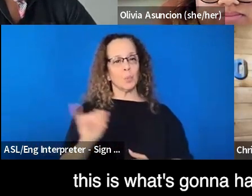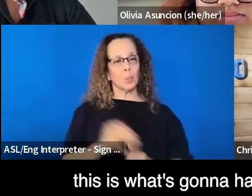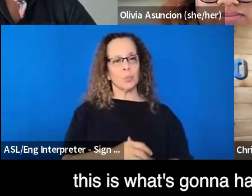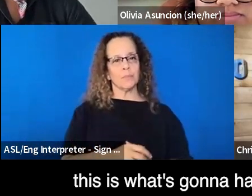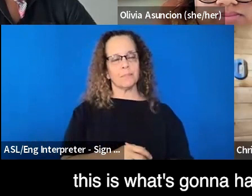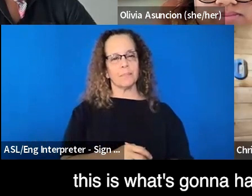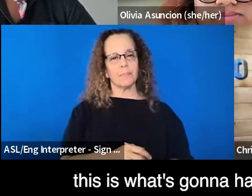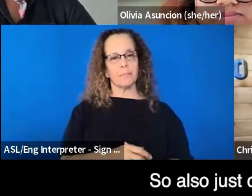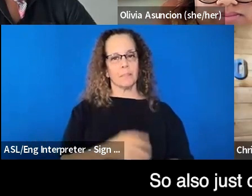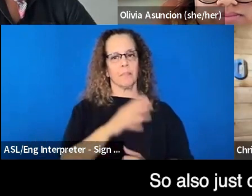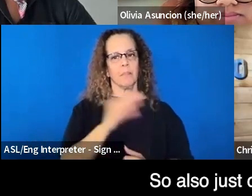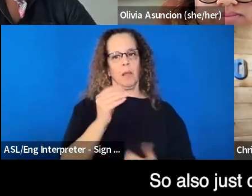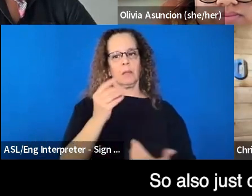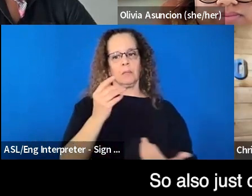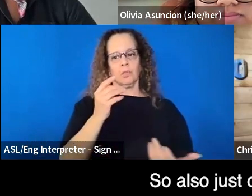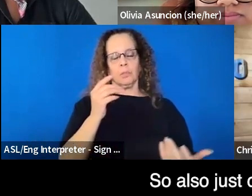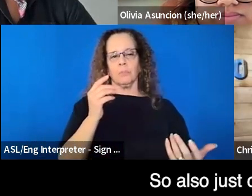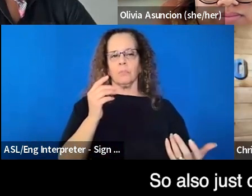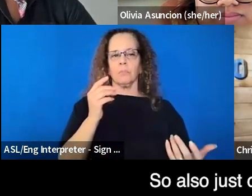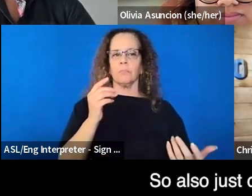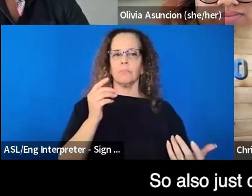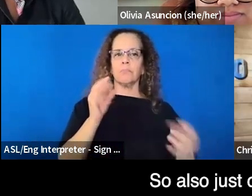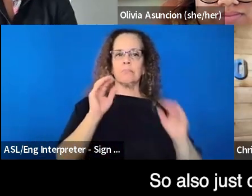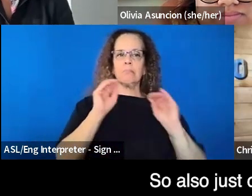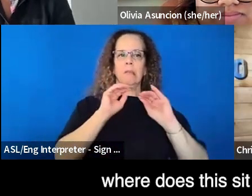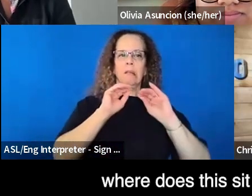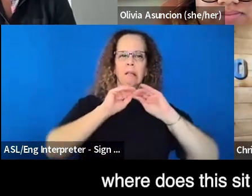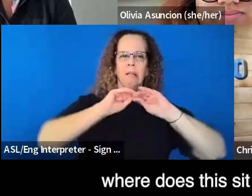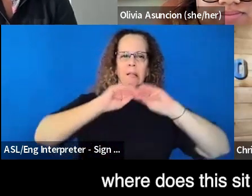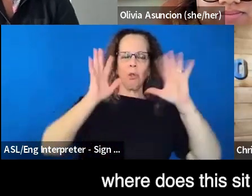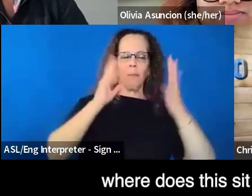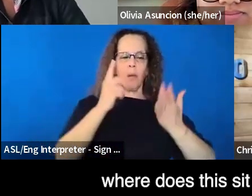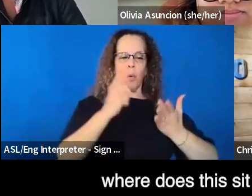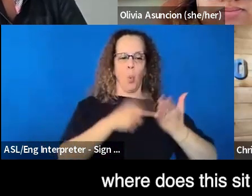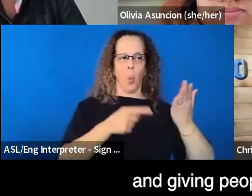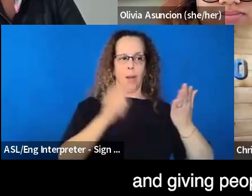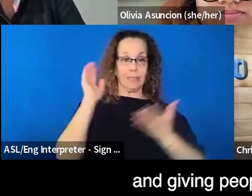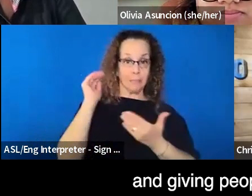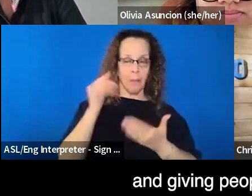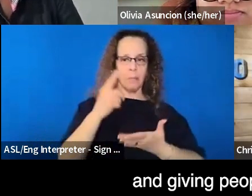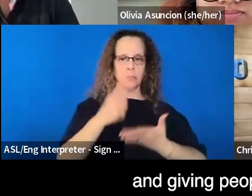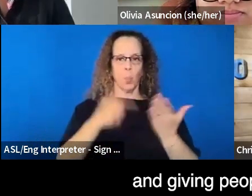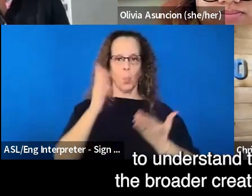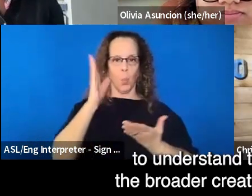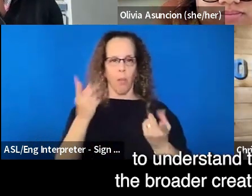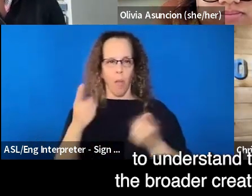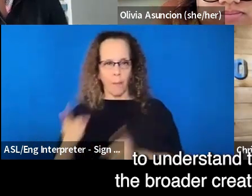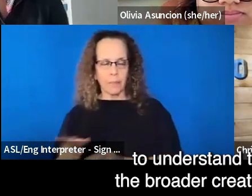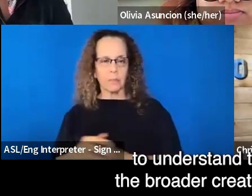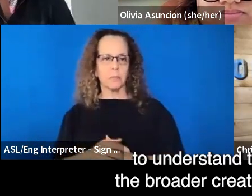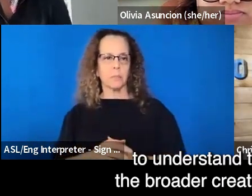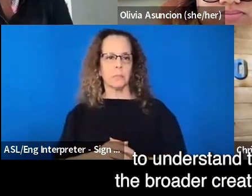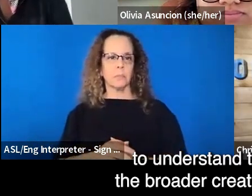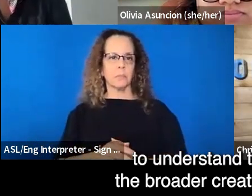This is what's going to happen with it next. So also just clarity of where does this sit in the process and giving people agency to